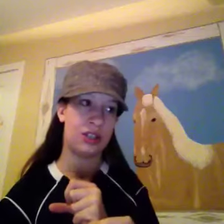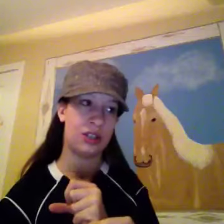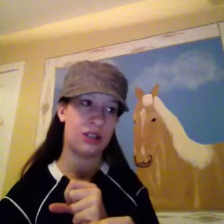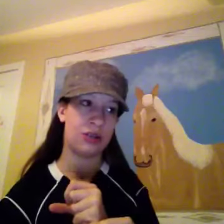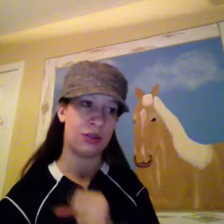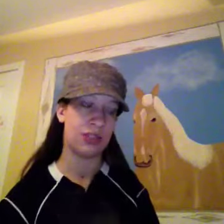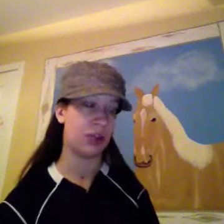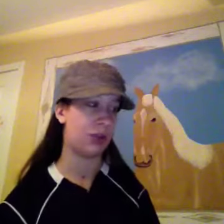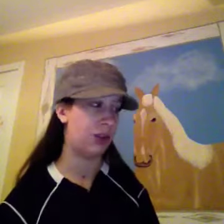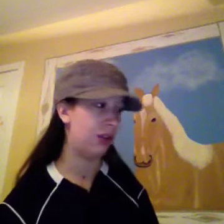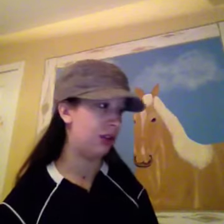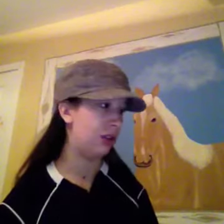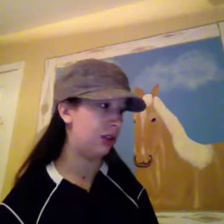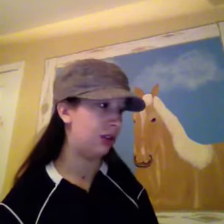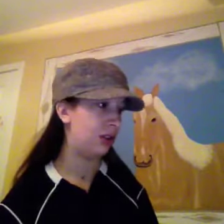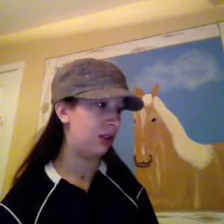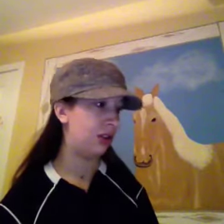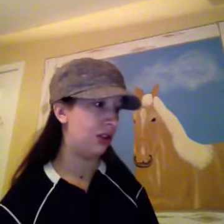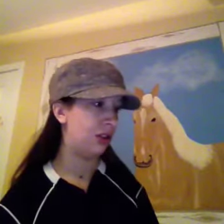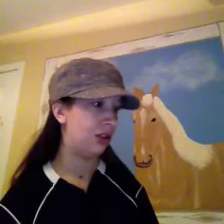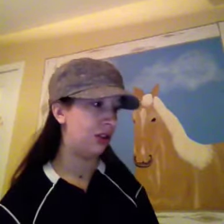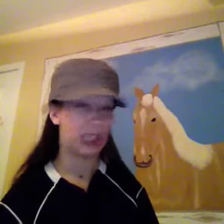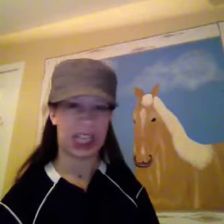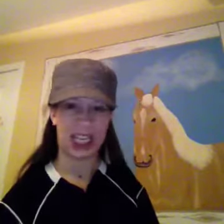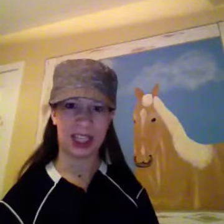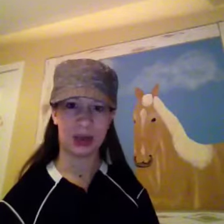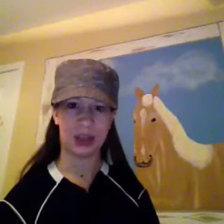What was the other one? Did I say Dorothy?